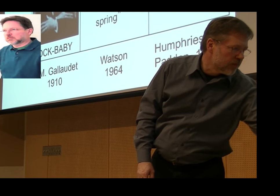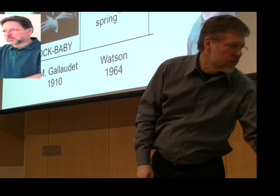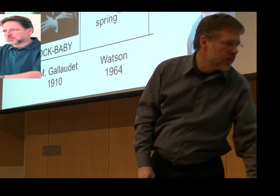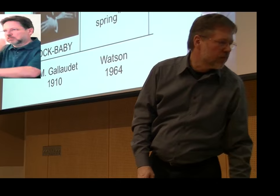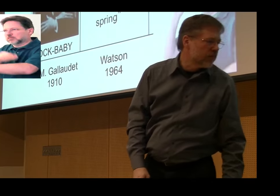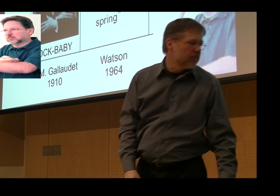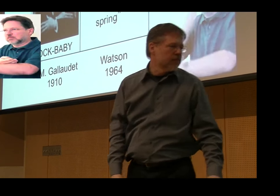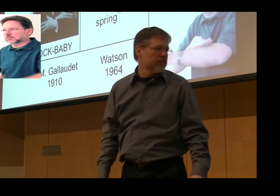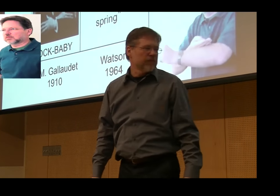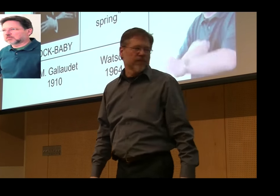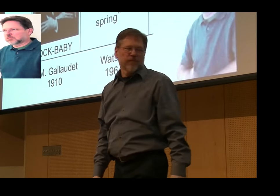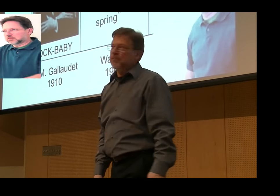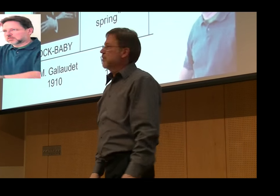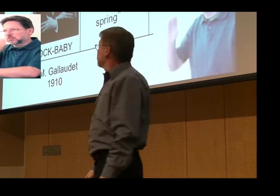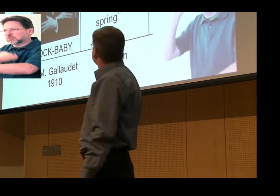Here's a reenactment of Humphreys and Padden.